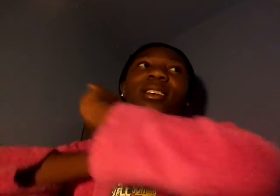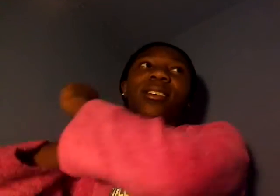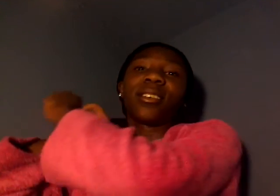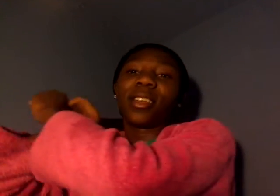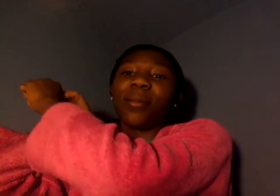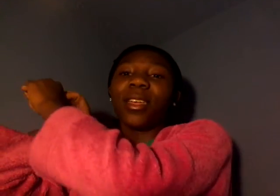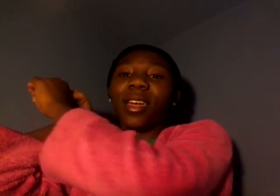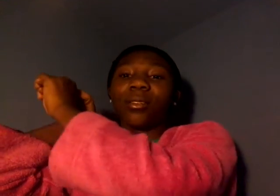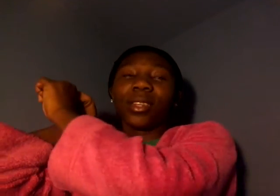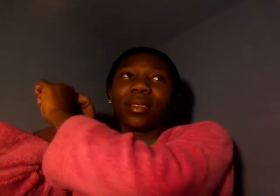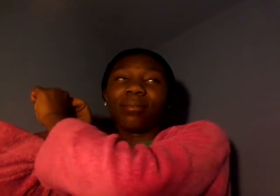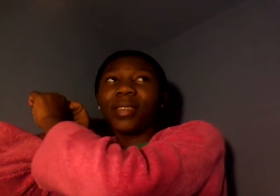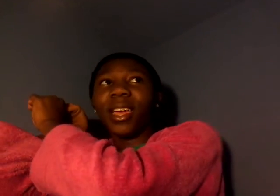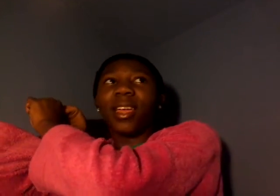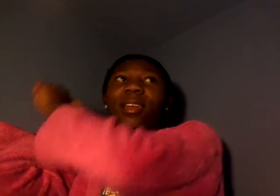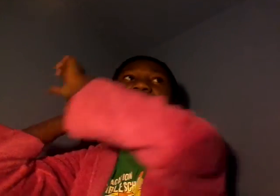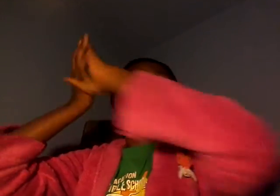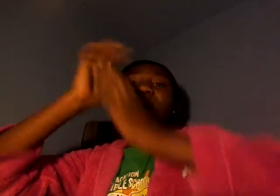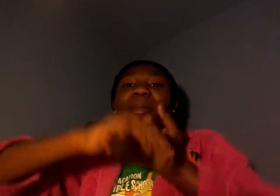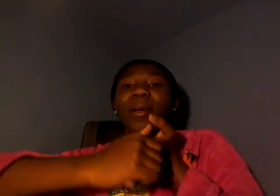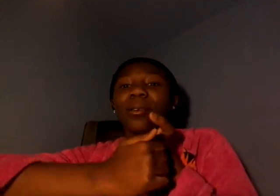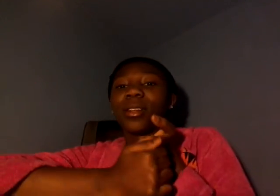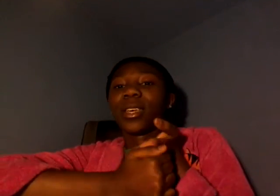yeah i mean i don't really yeah i don't have to be making my own content